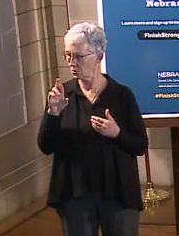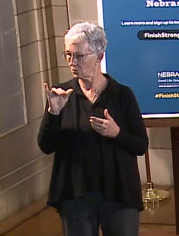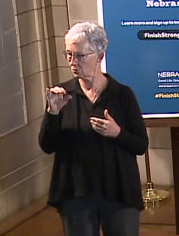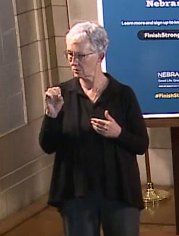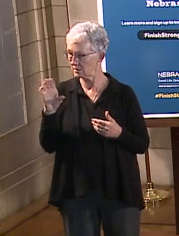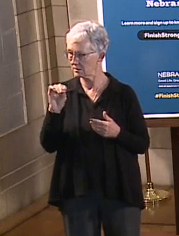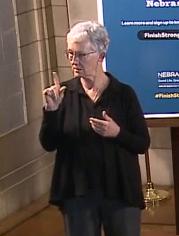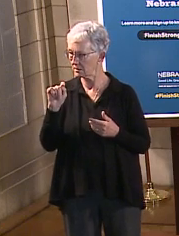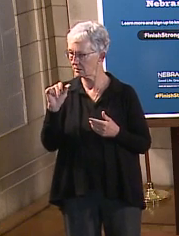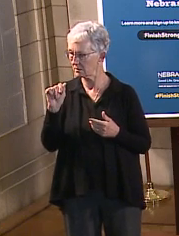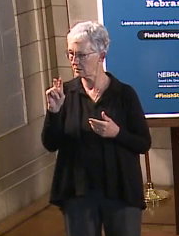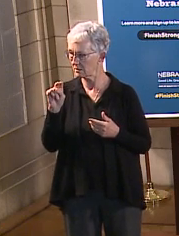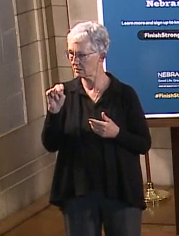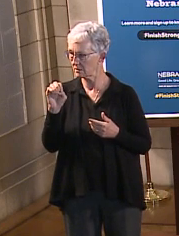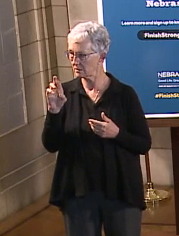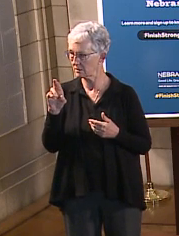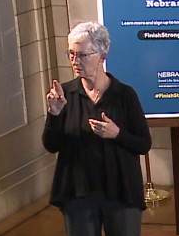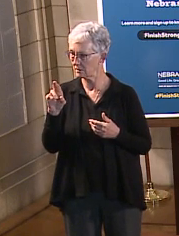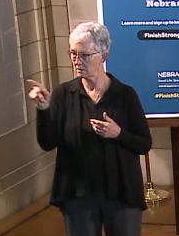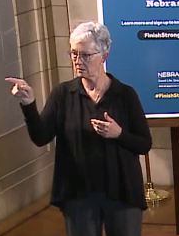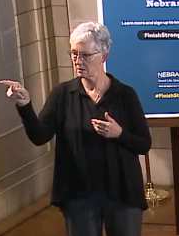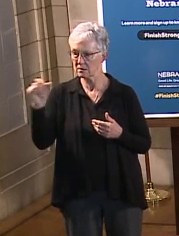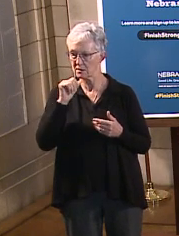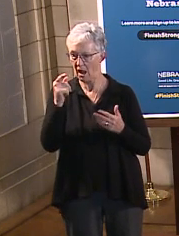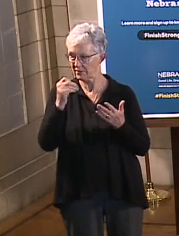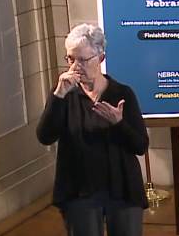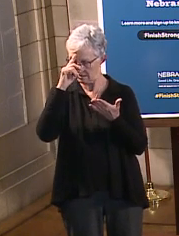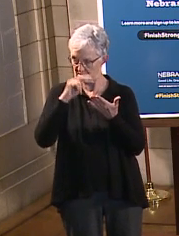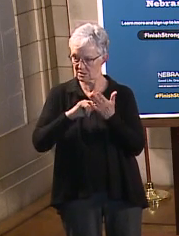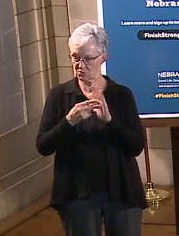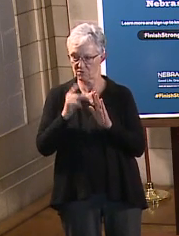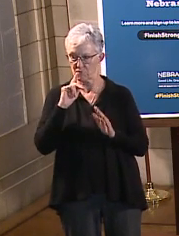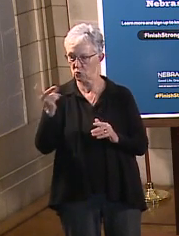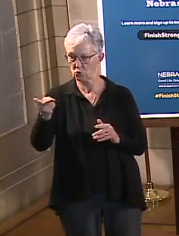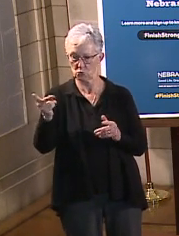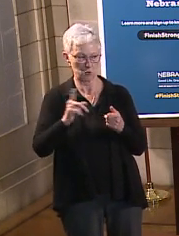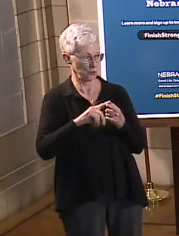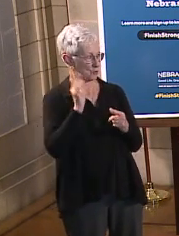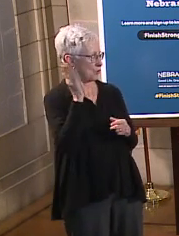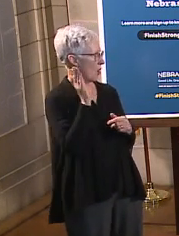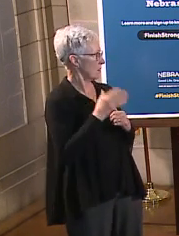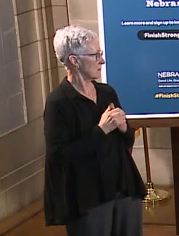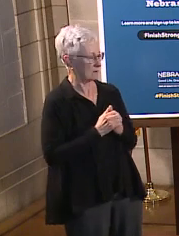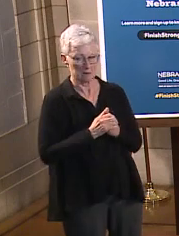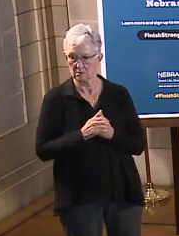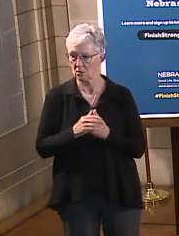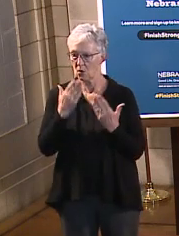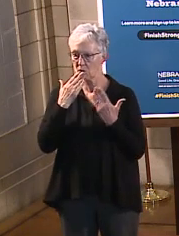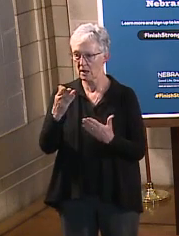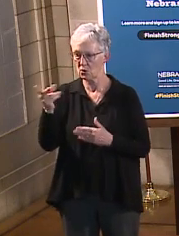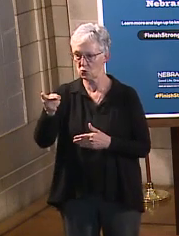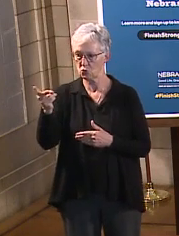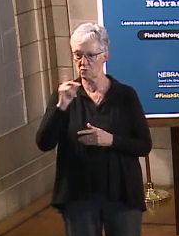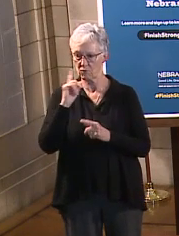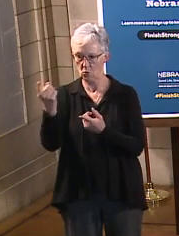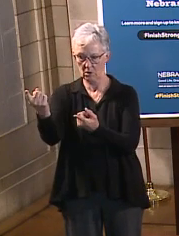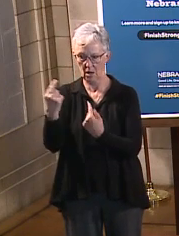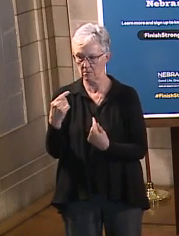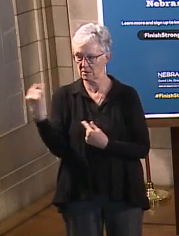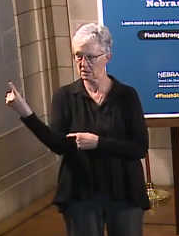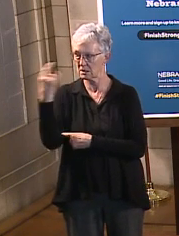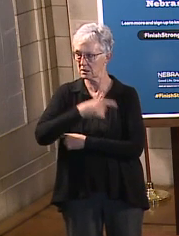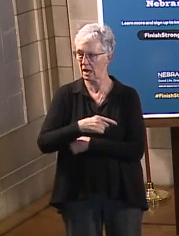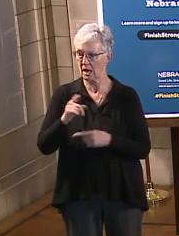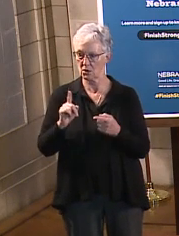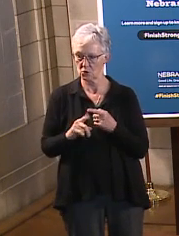we? Or are they not coming up and talk? That wasn't the intention. Oh, that wasn't the intention. Okay. Well, gentlemen, thank you very much for being here today to support the